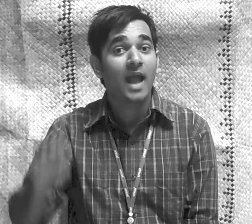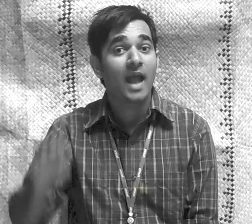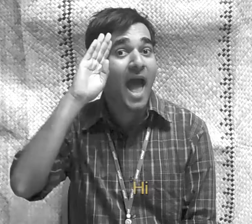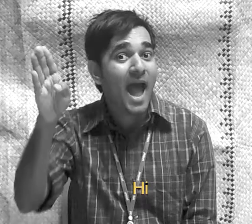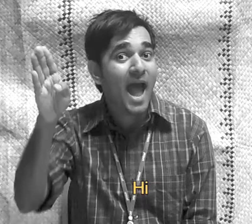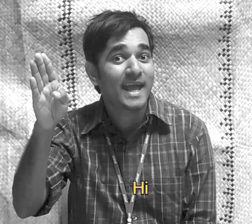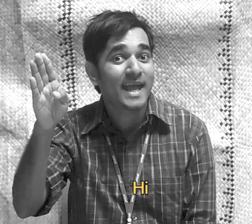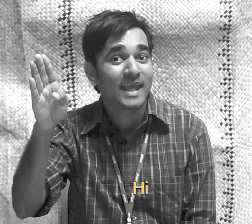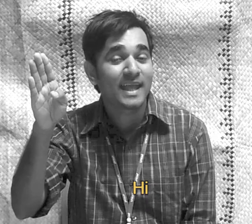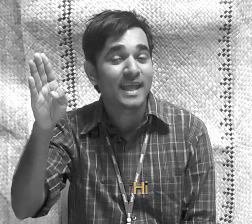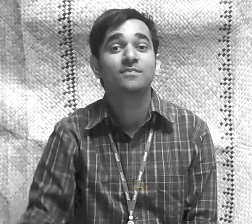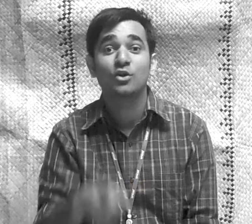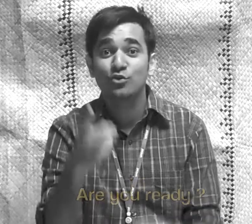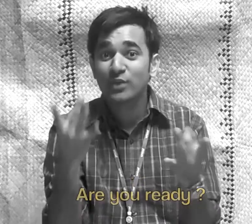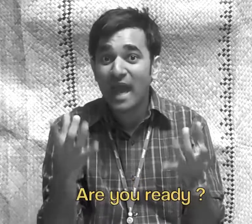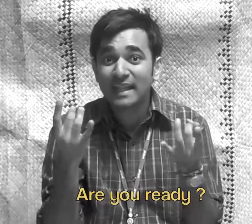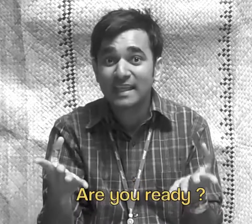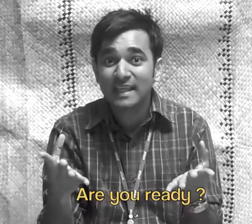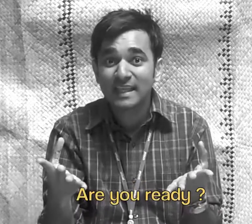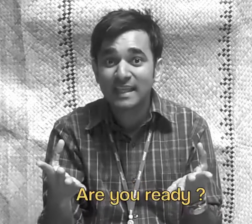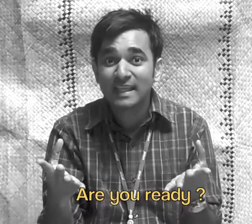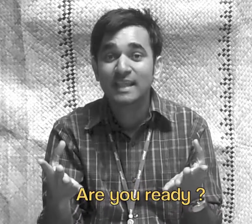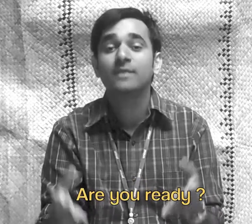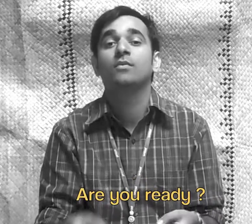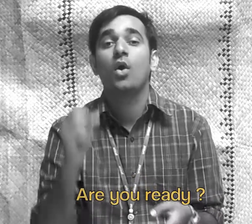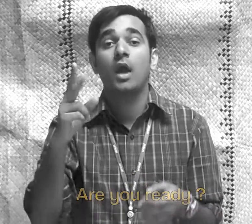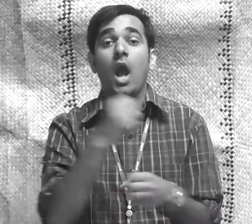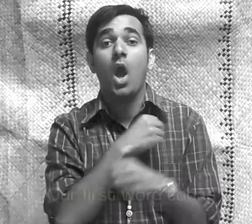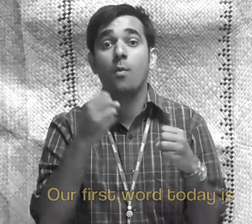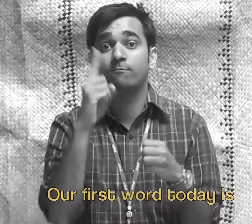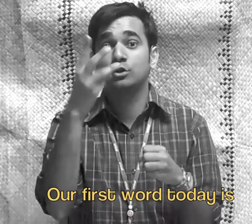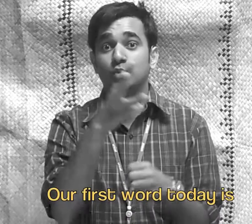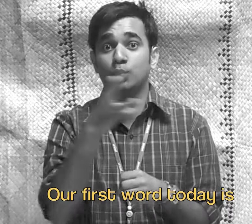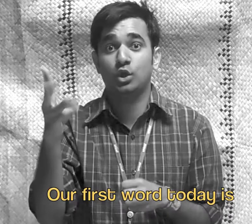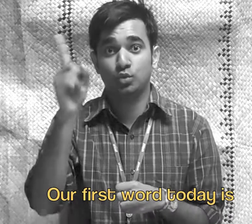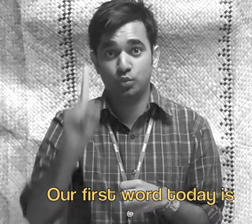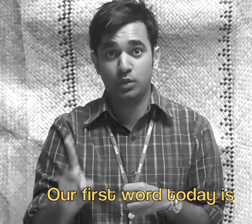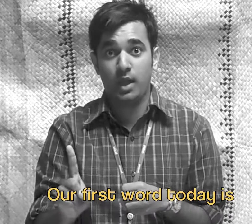Hi! Are you ready? Our first word today